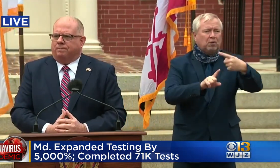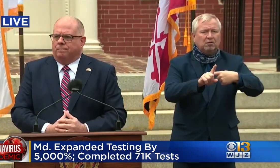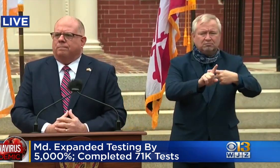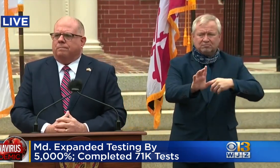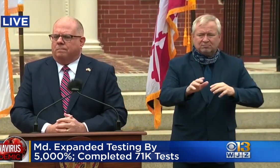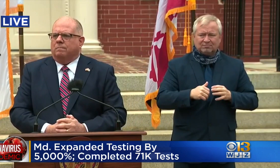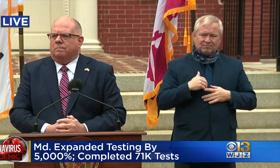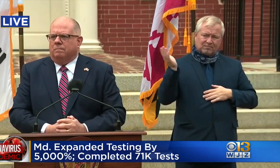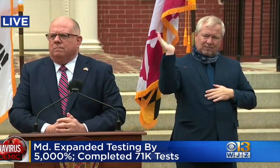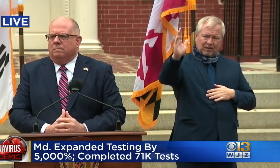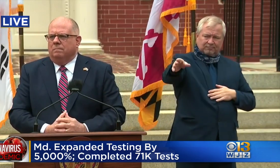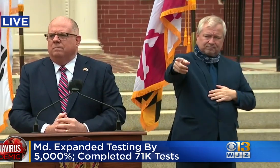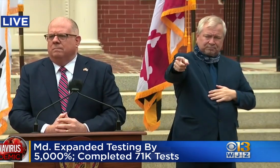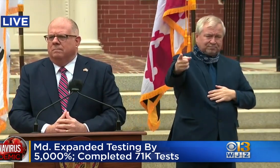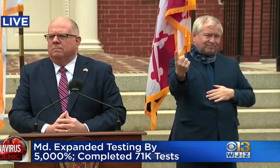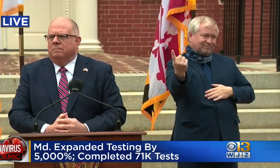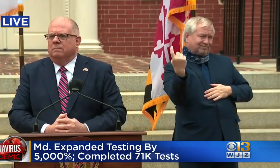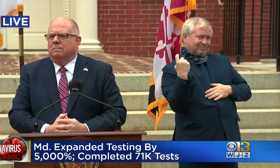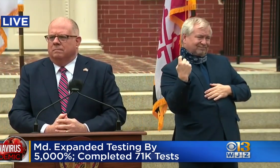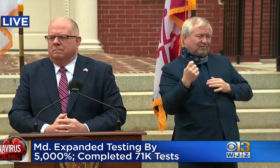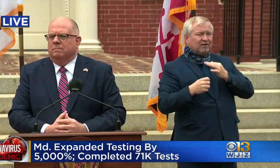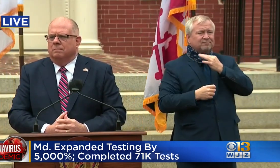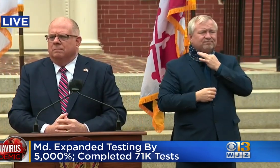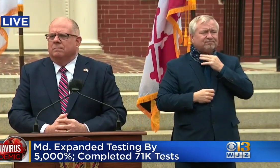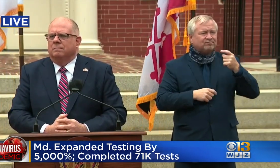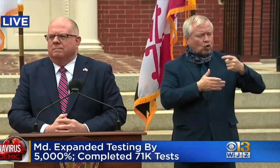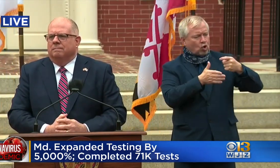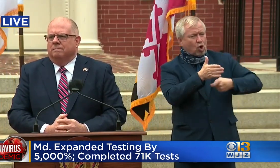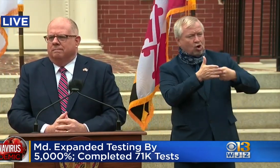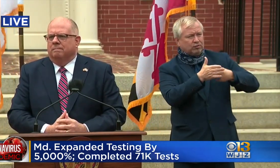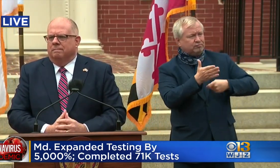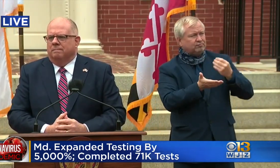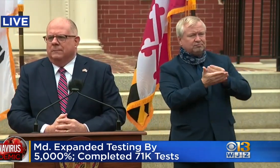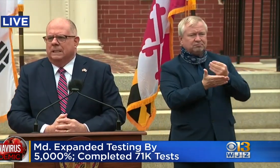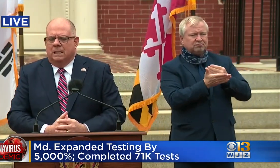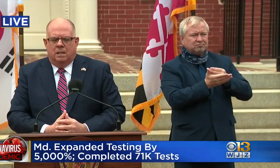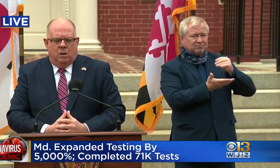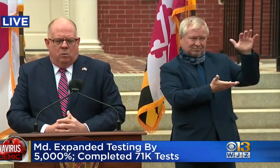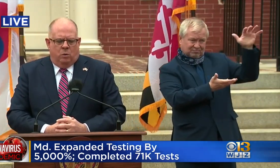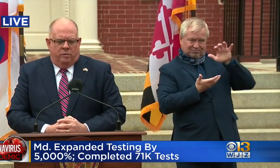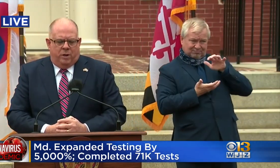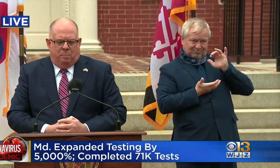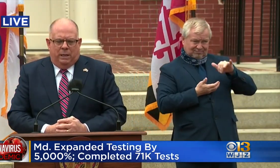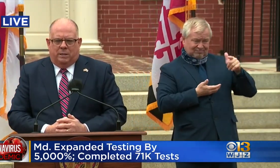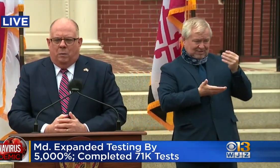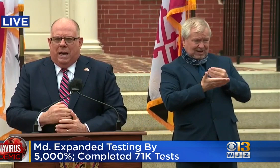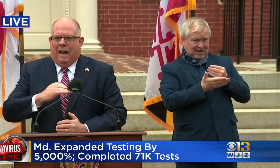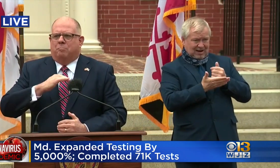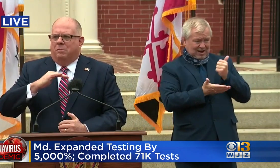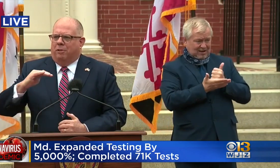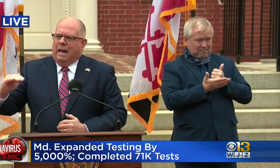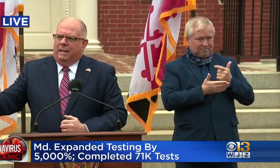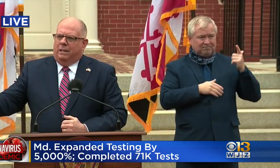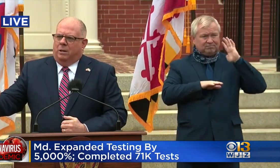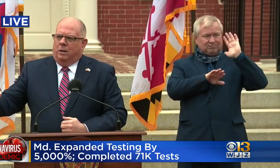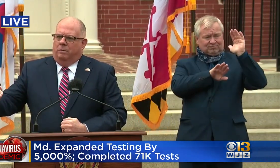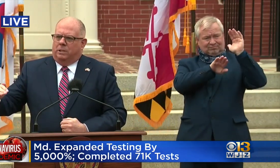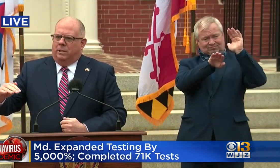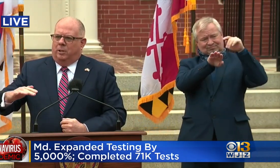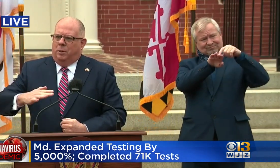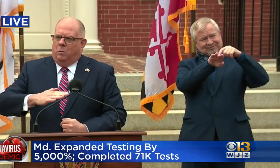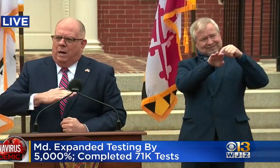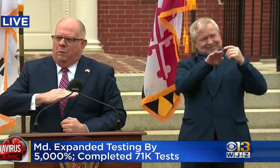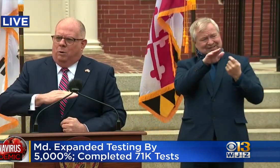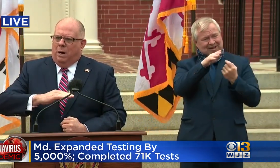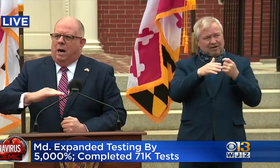cost? Will this flatten the curve, demolish the curve, and how quick is the turnaround? Well, we're very pleased that we have been flattening the curve.